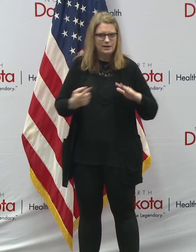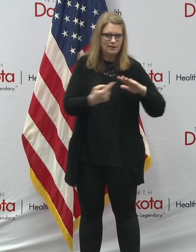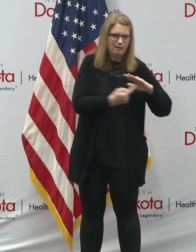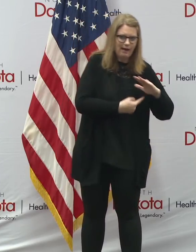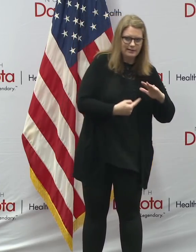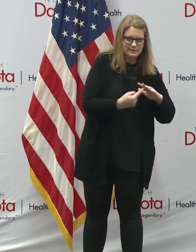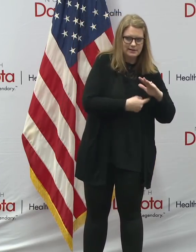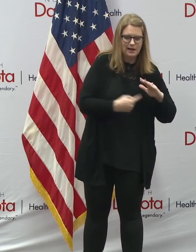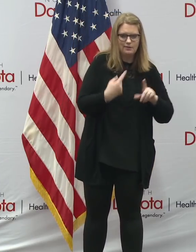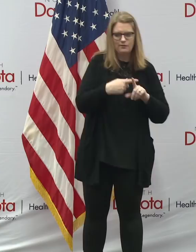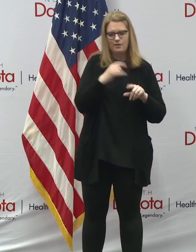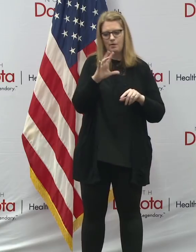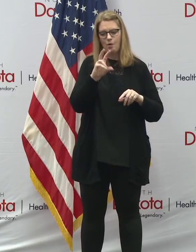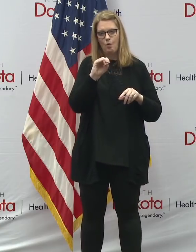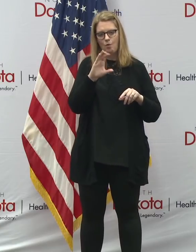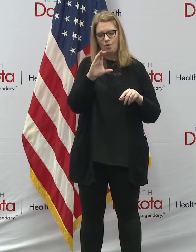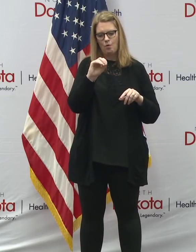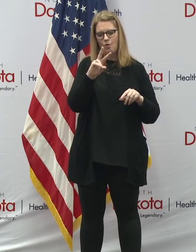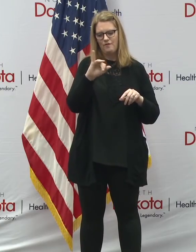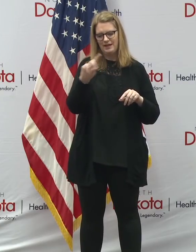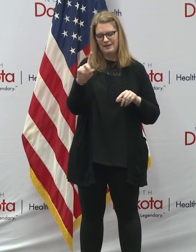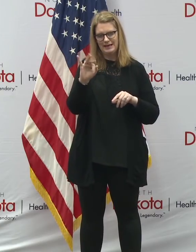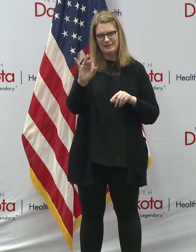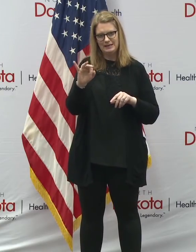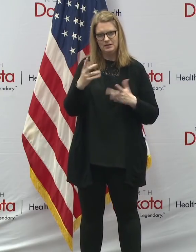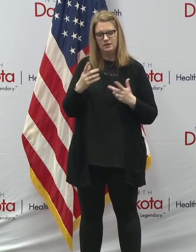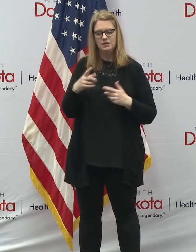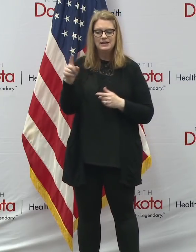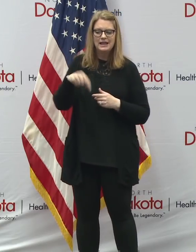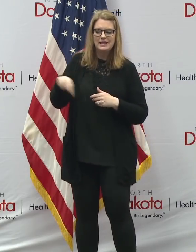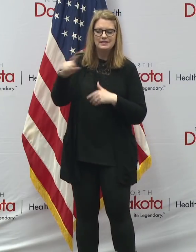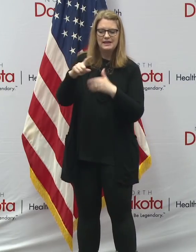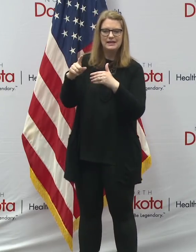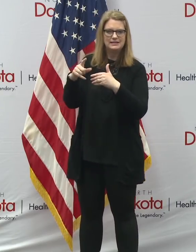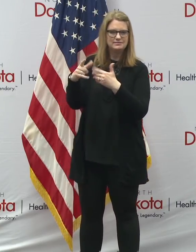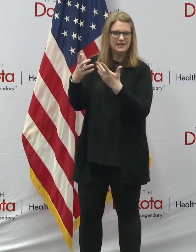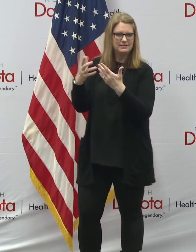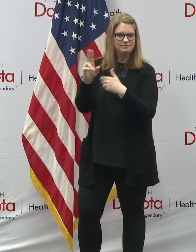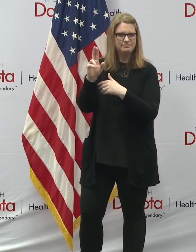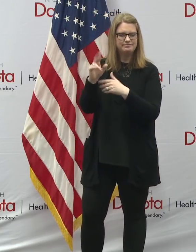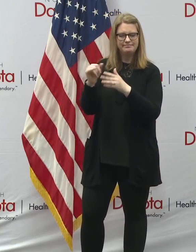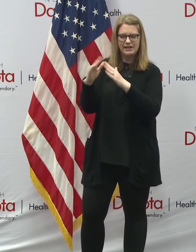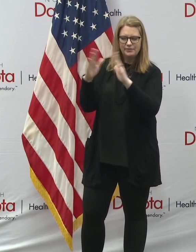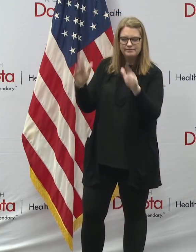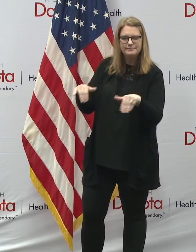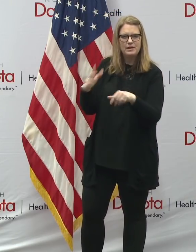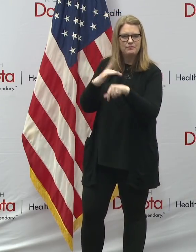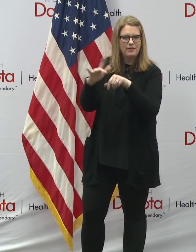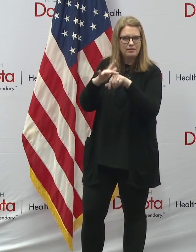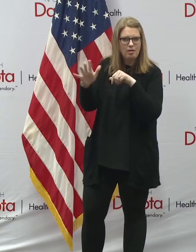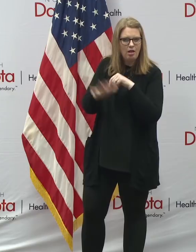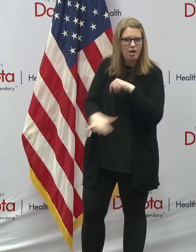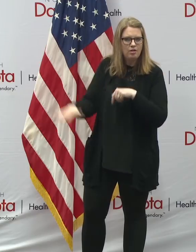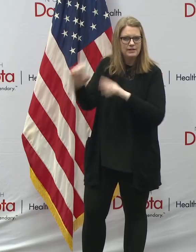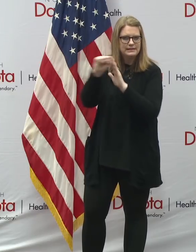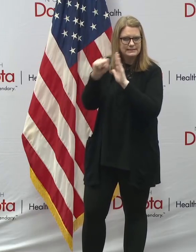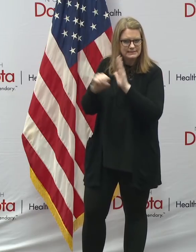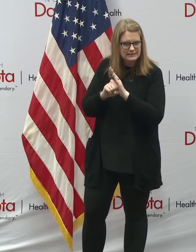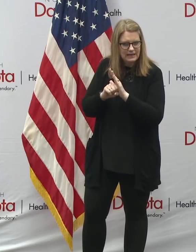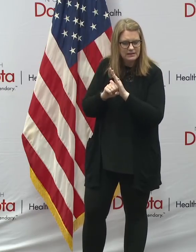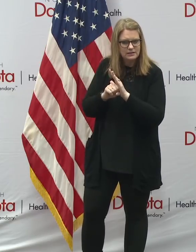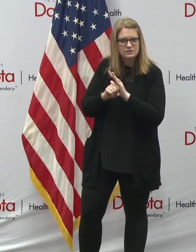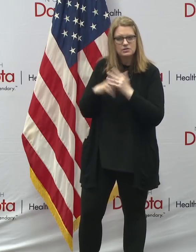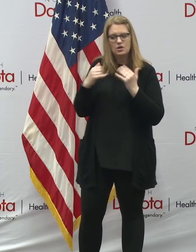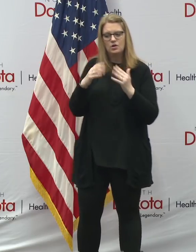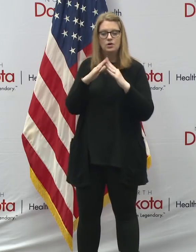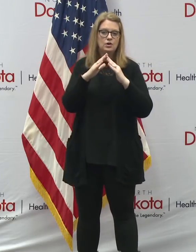-19. Starting next week, these units will be available across the state and will be coordinated among existing